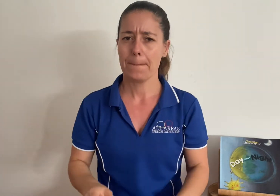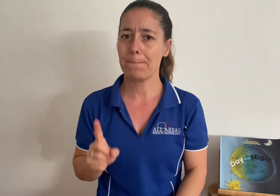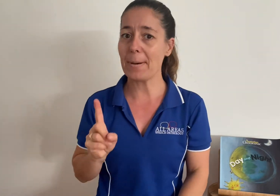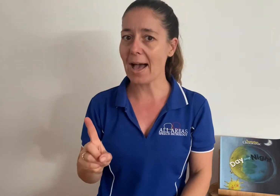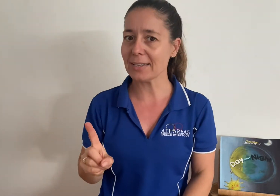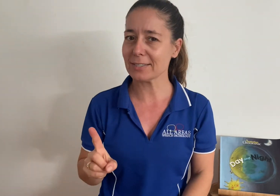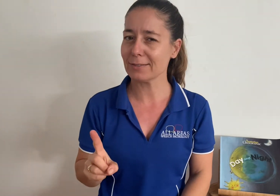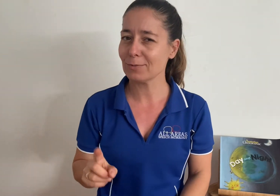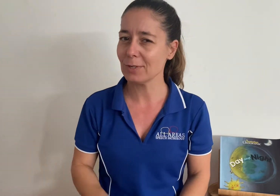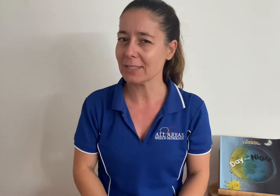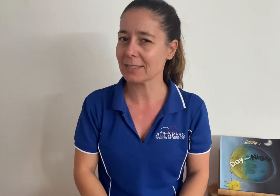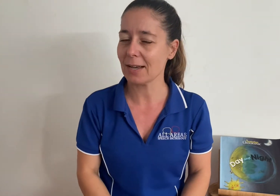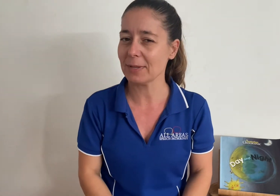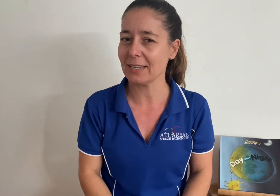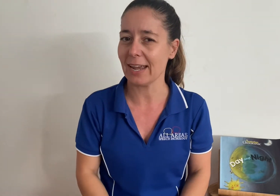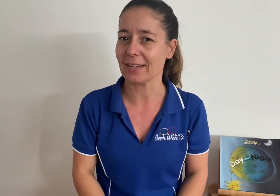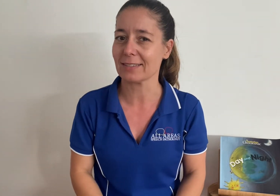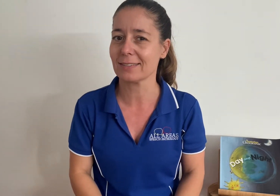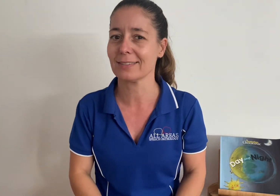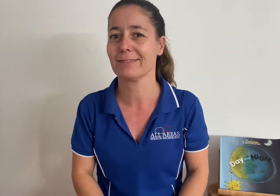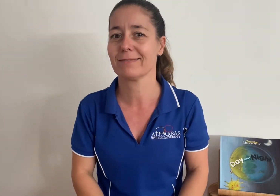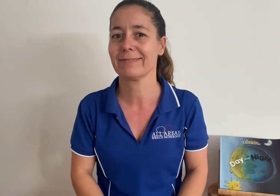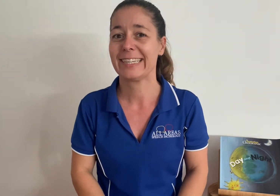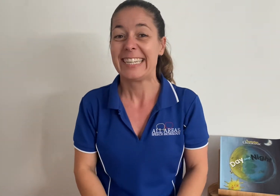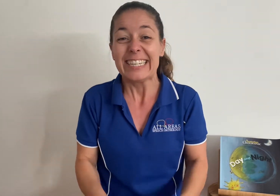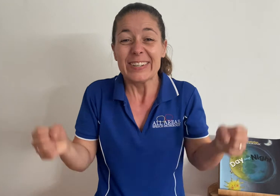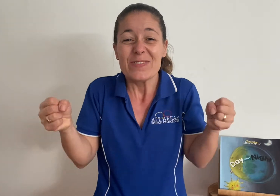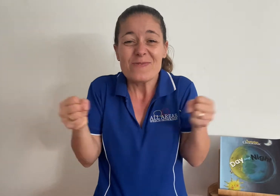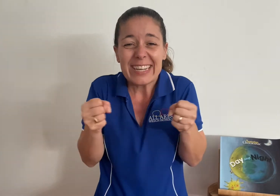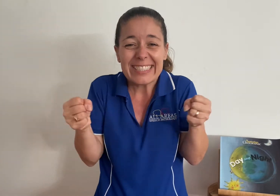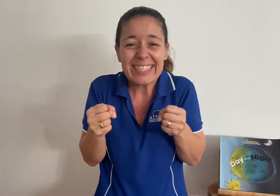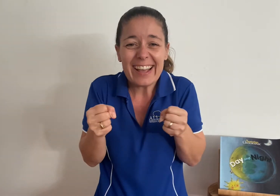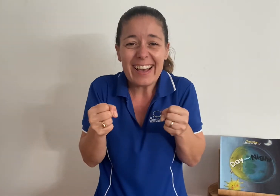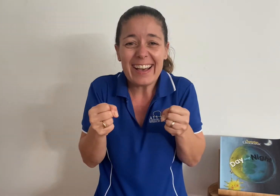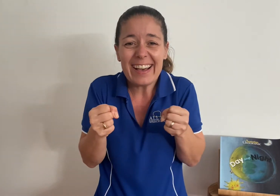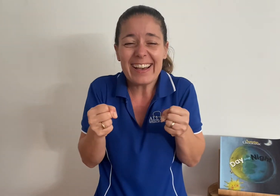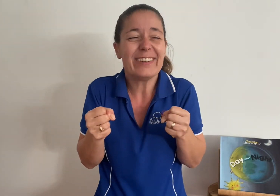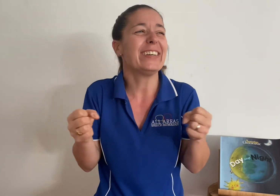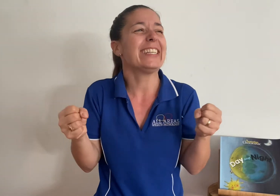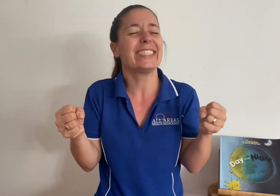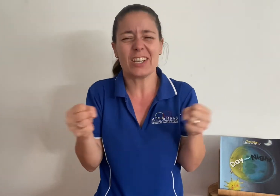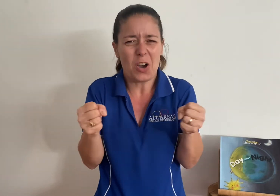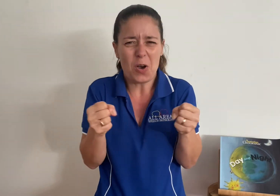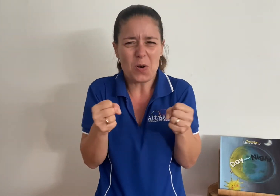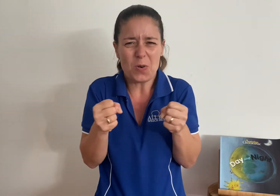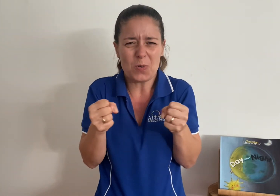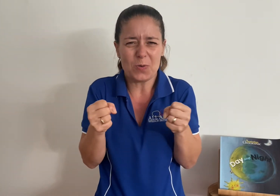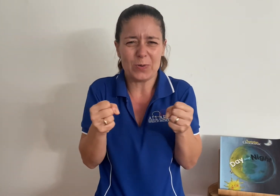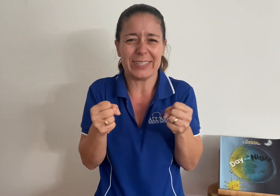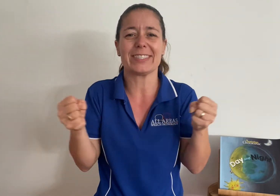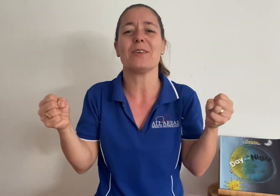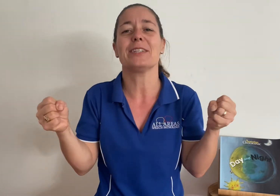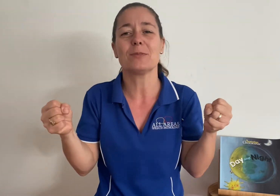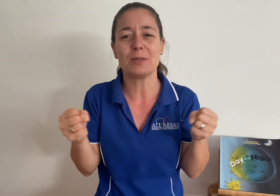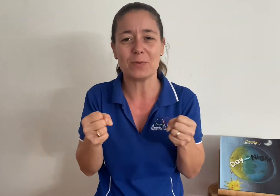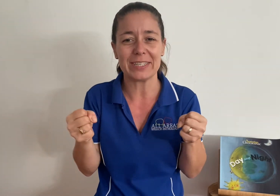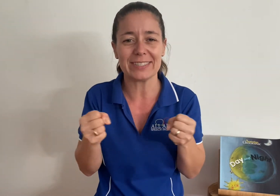But what's coming next? Winter! Winter! When it's cold, it's going to be winter.